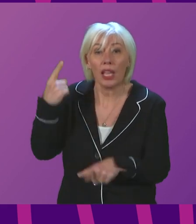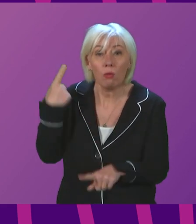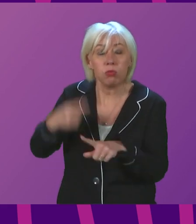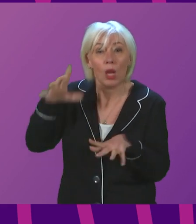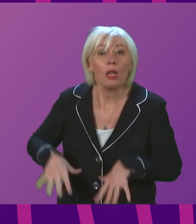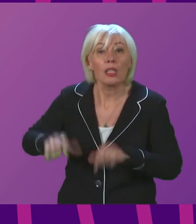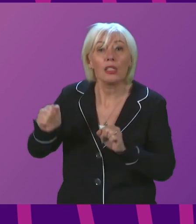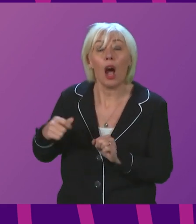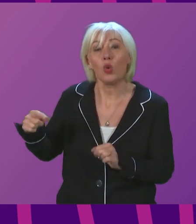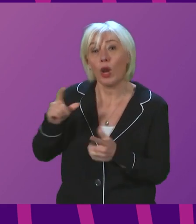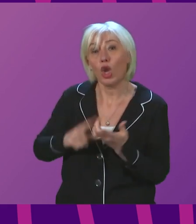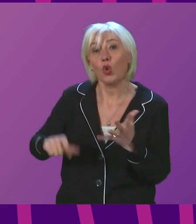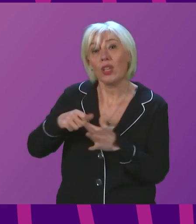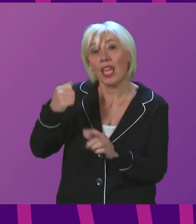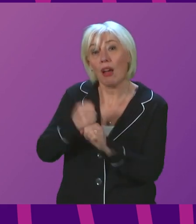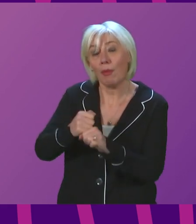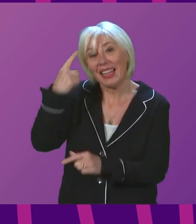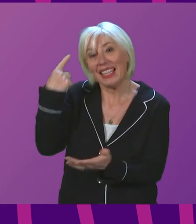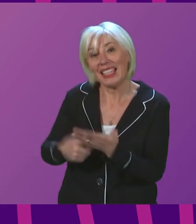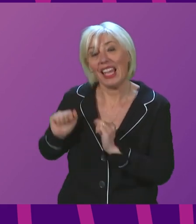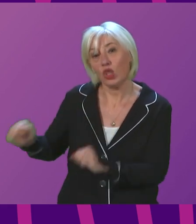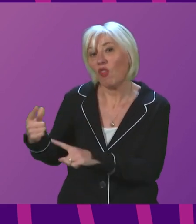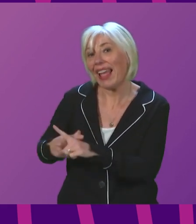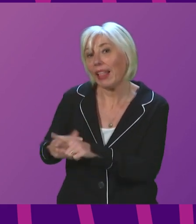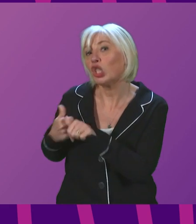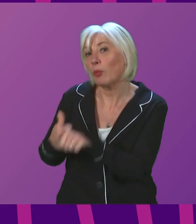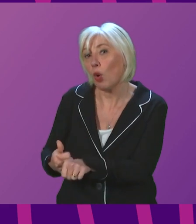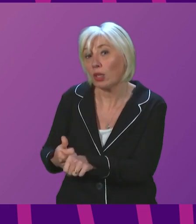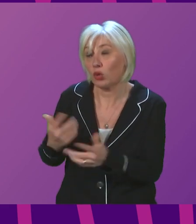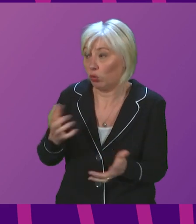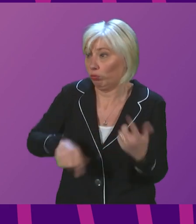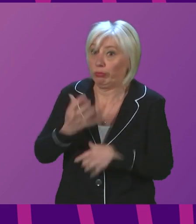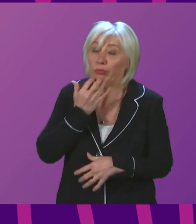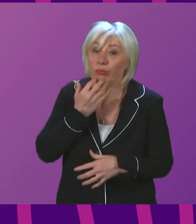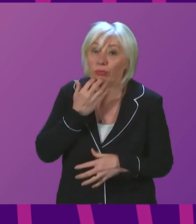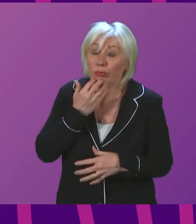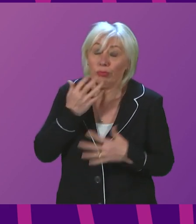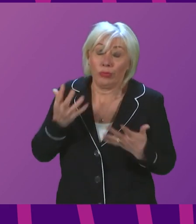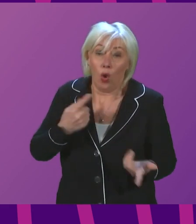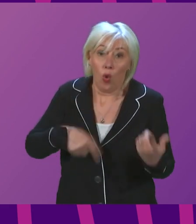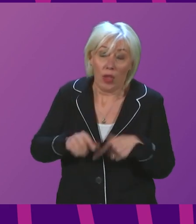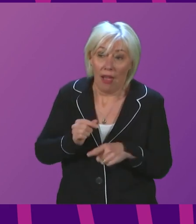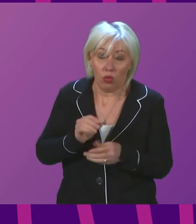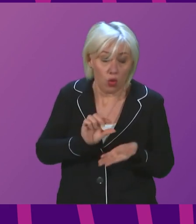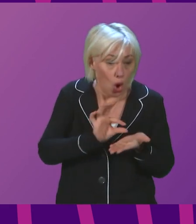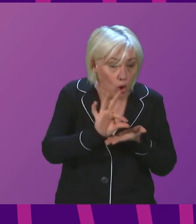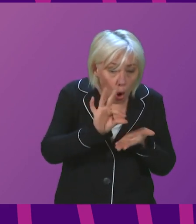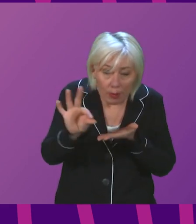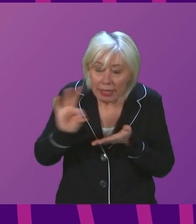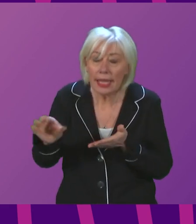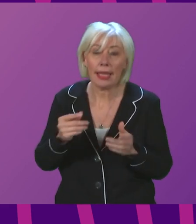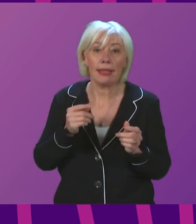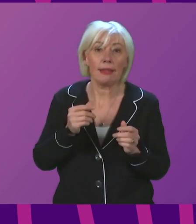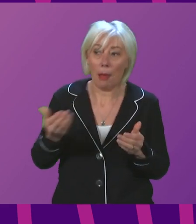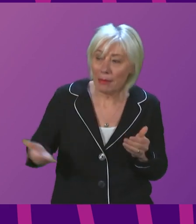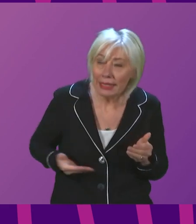decisions for England. All of this means that our ability to act to protect public health and to compensate individuals and businesses affected